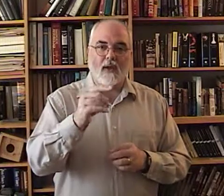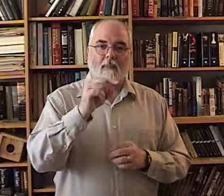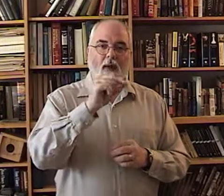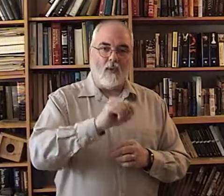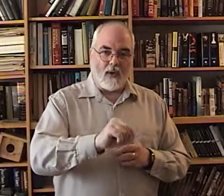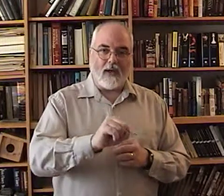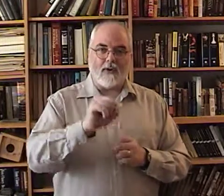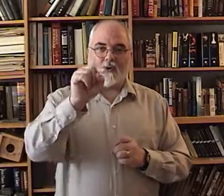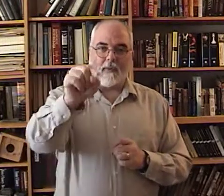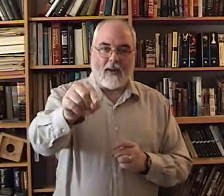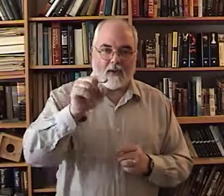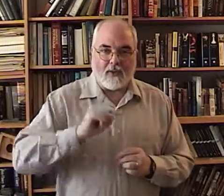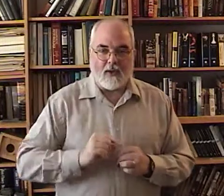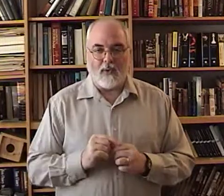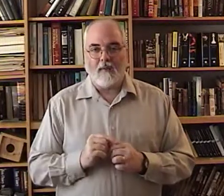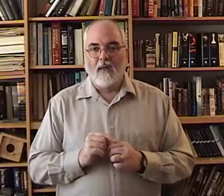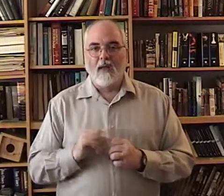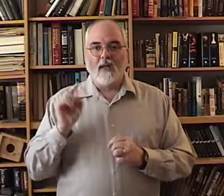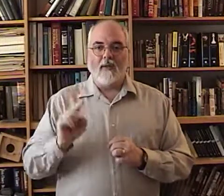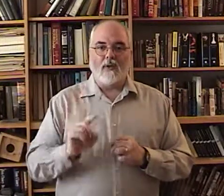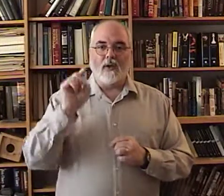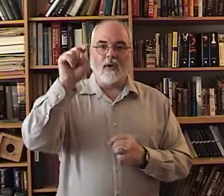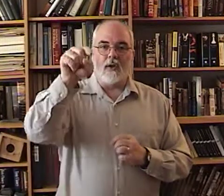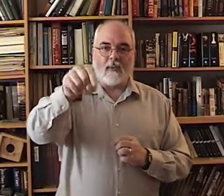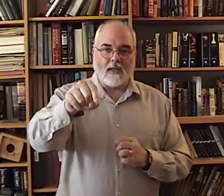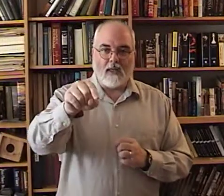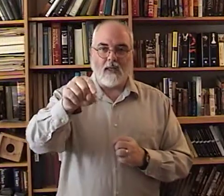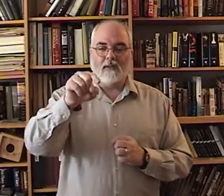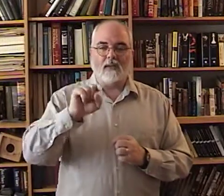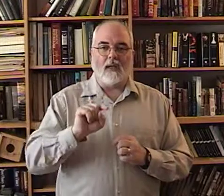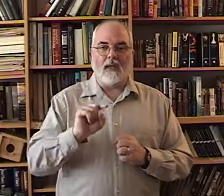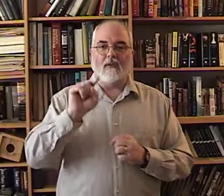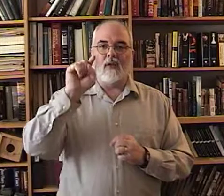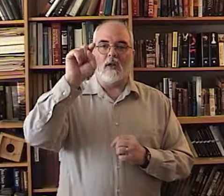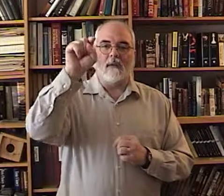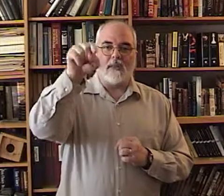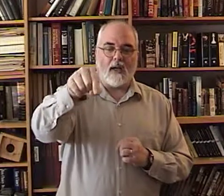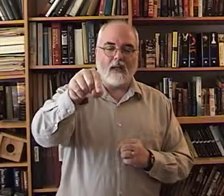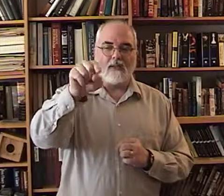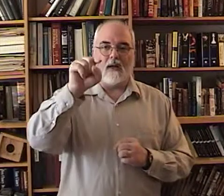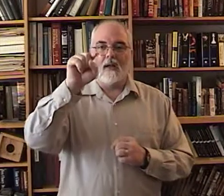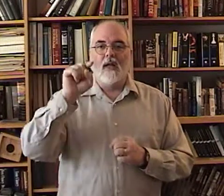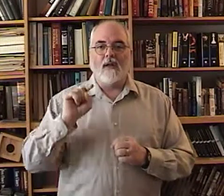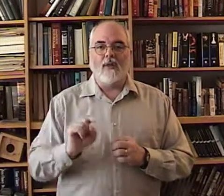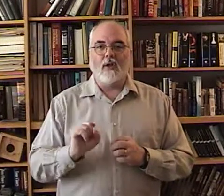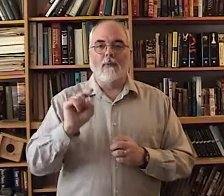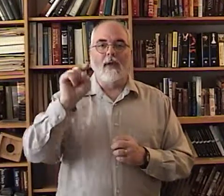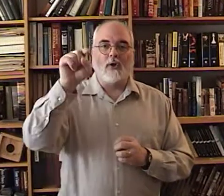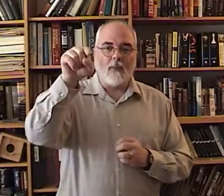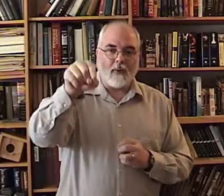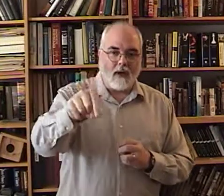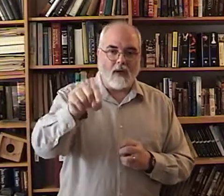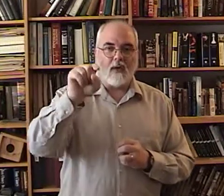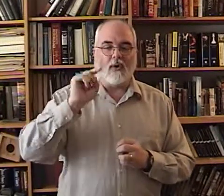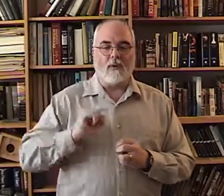about what it is you're about to be doing if you think you're going to be singing sing if think you'll be signing sign if you think you'll be interpreting interpret